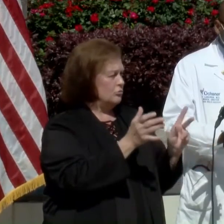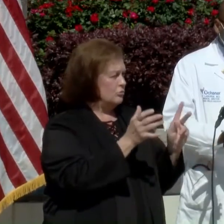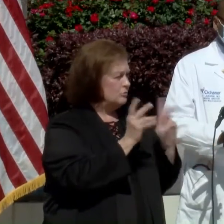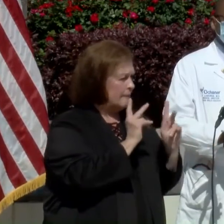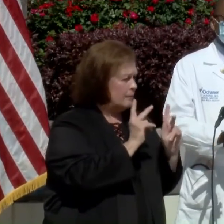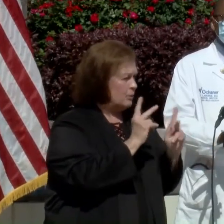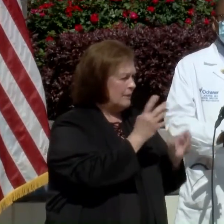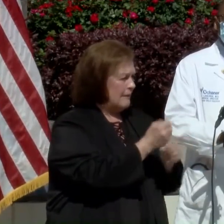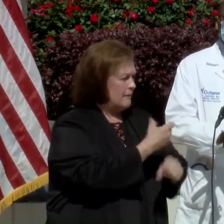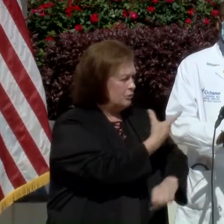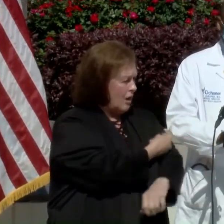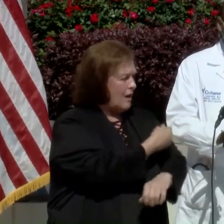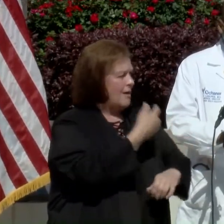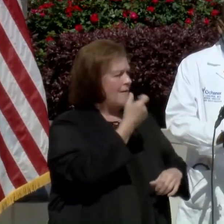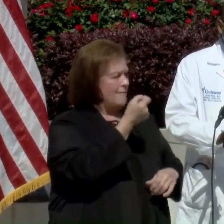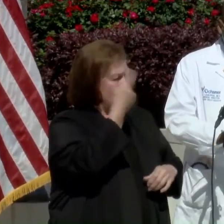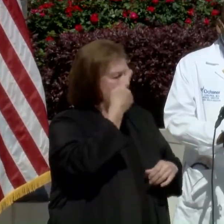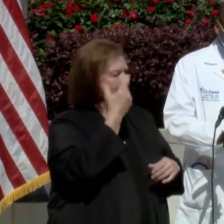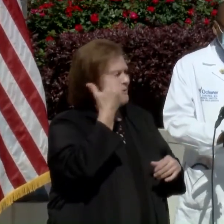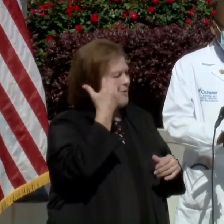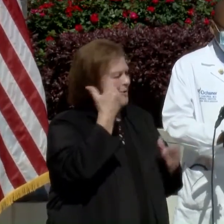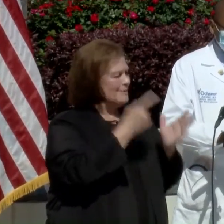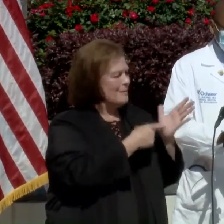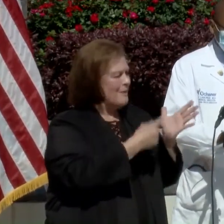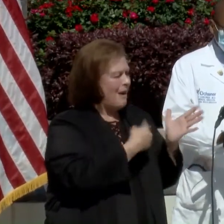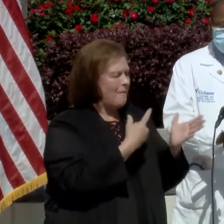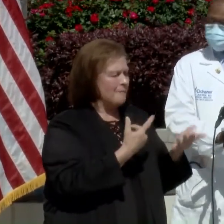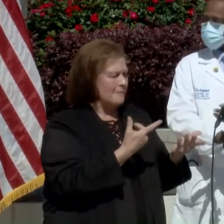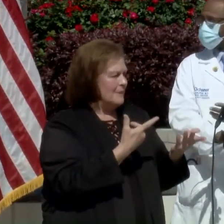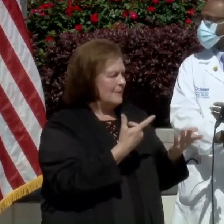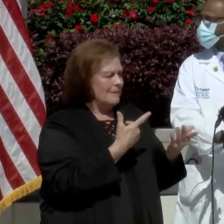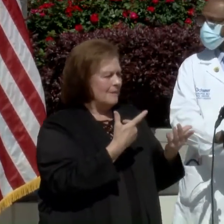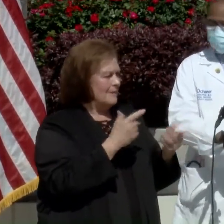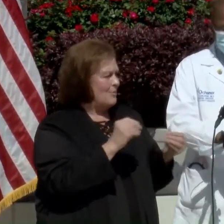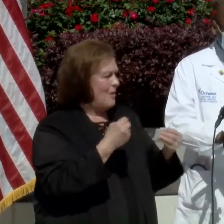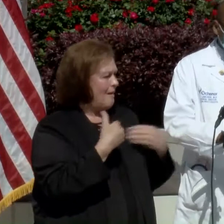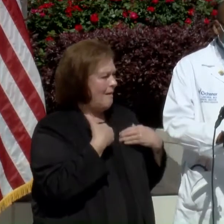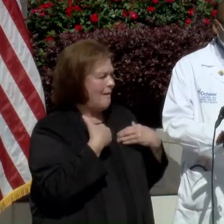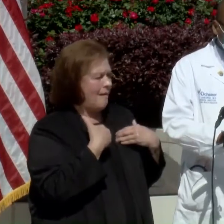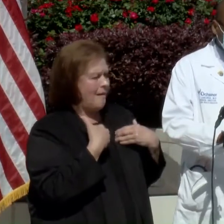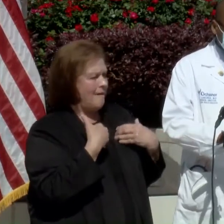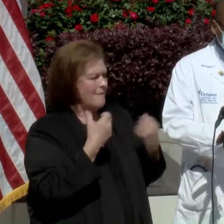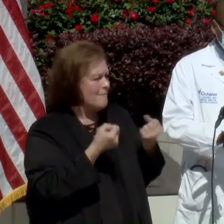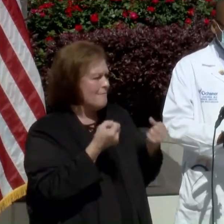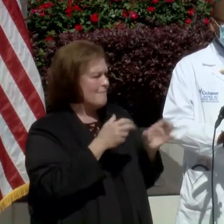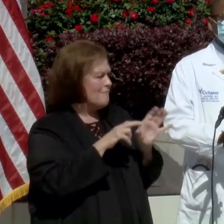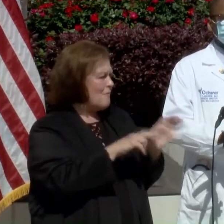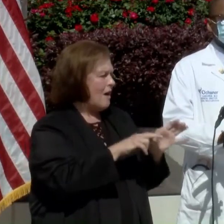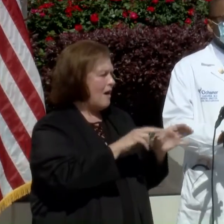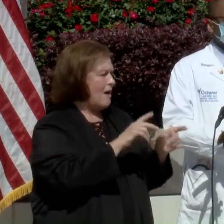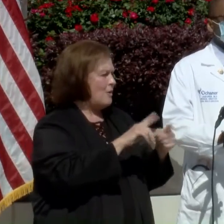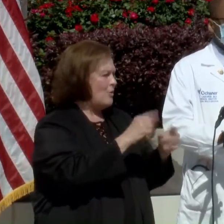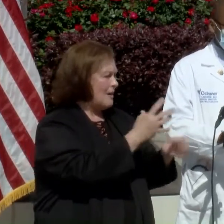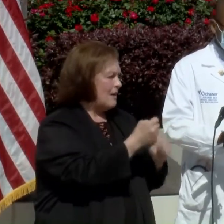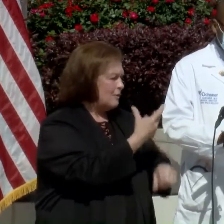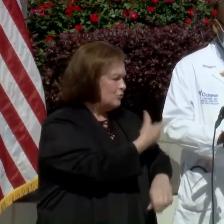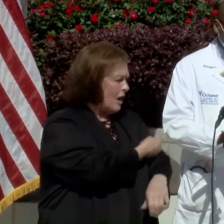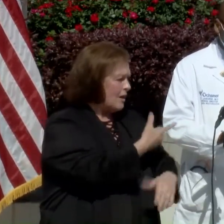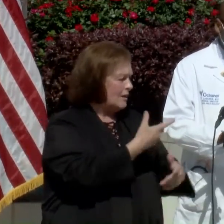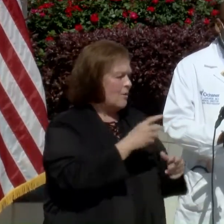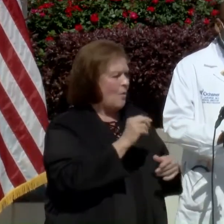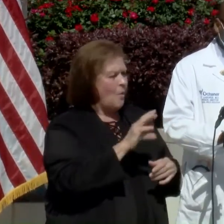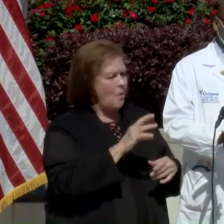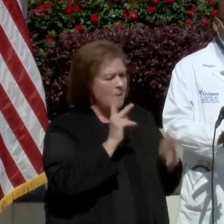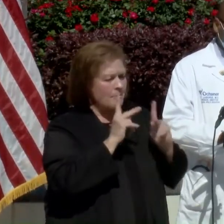and language barriers and other challenges can delay or even prevent people who most need the